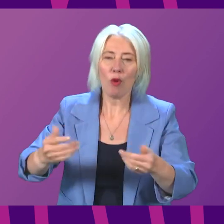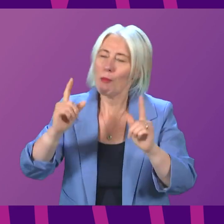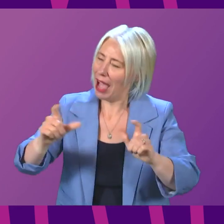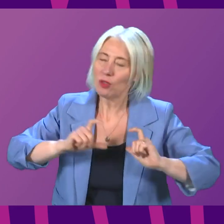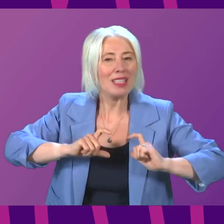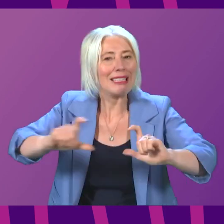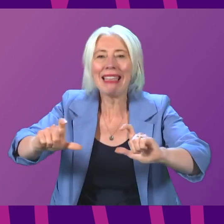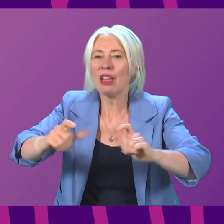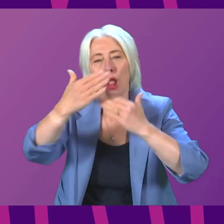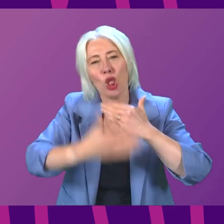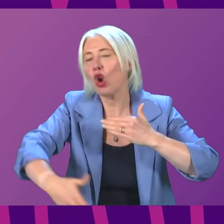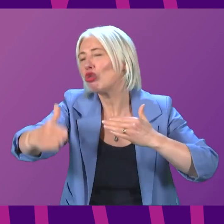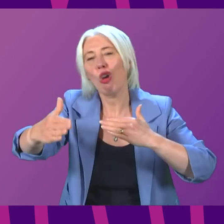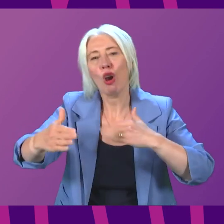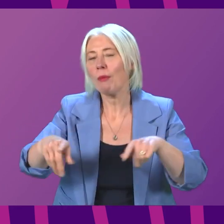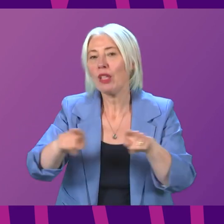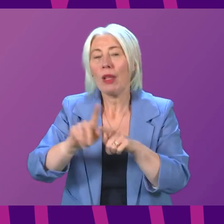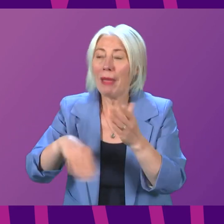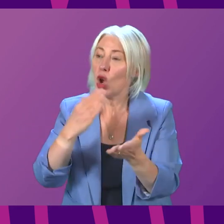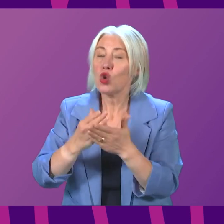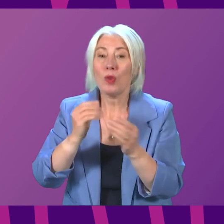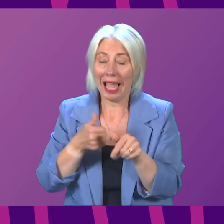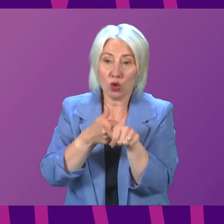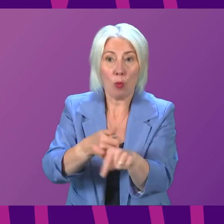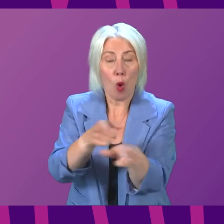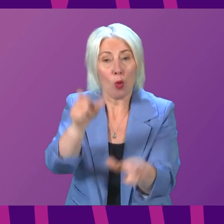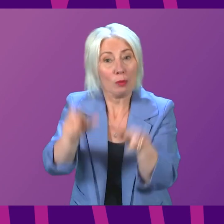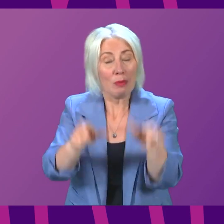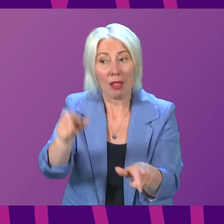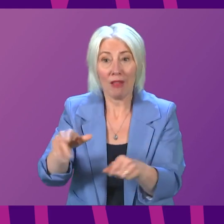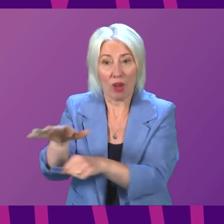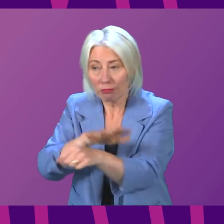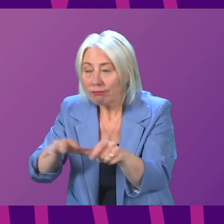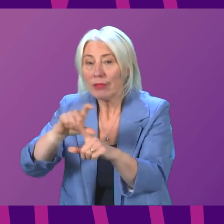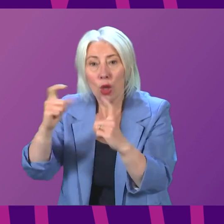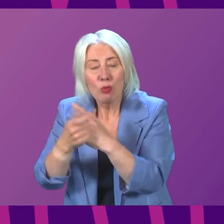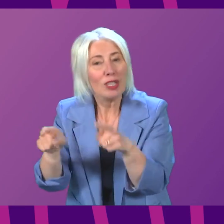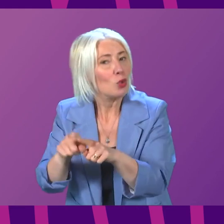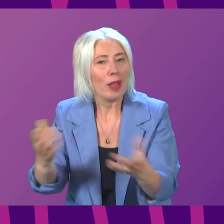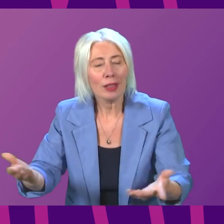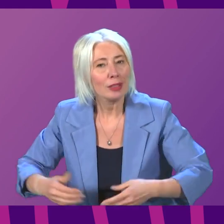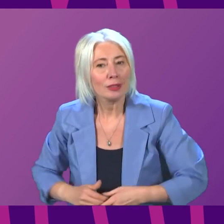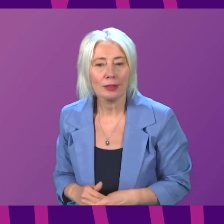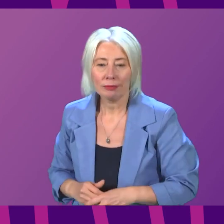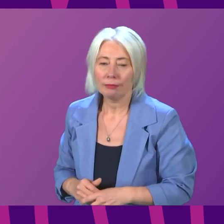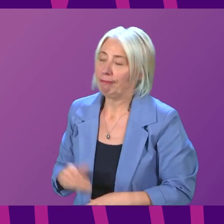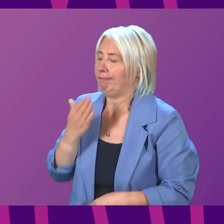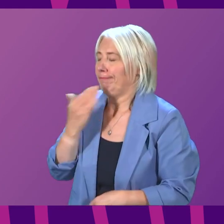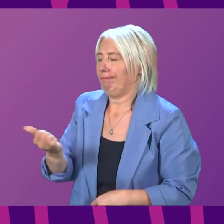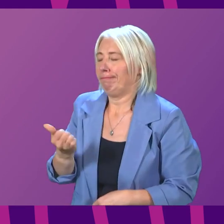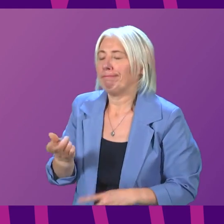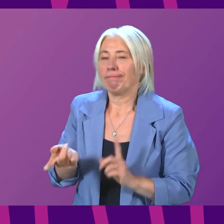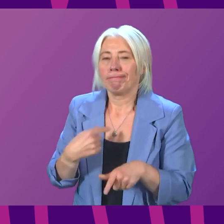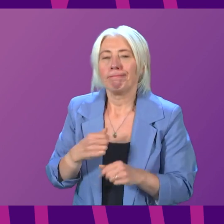over the long term and be at a level that provides support for asylum seekers and for local communities. Maggie Chapman. I thank the First Minister for that